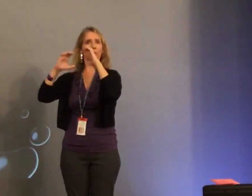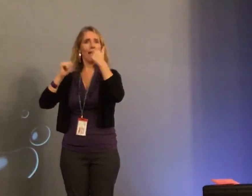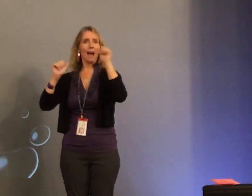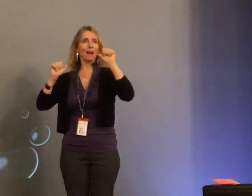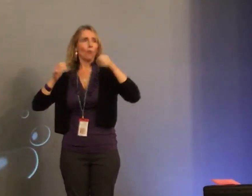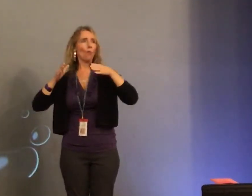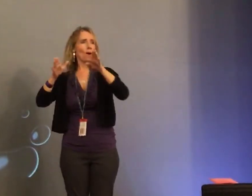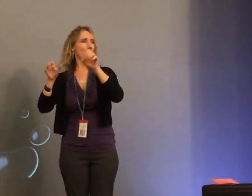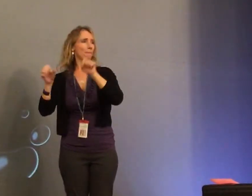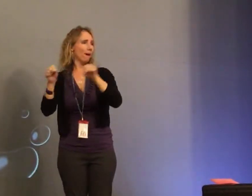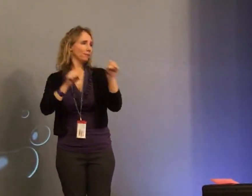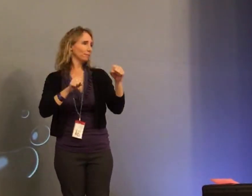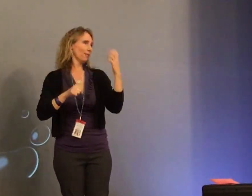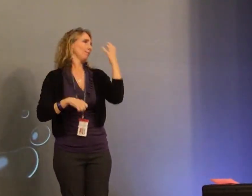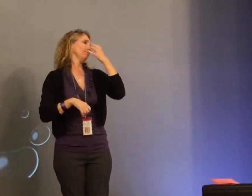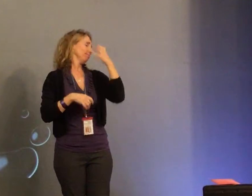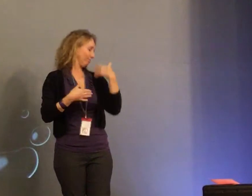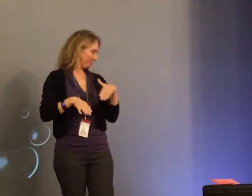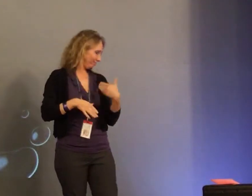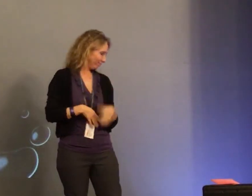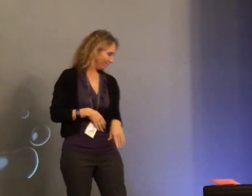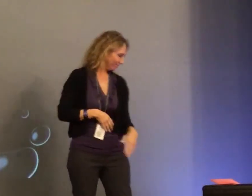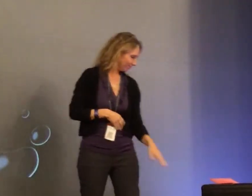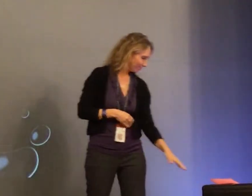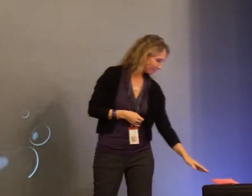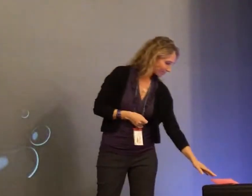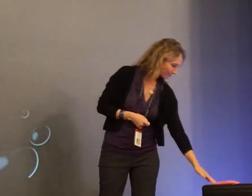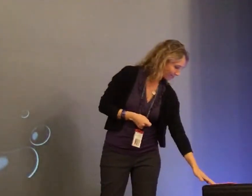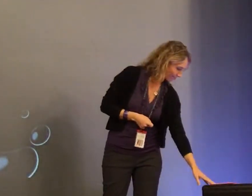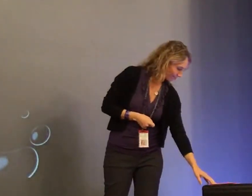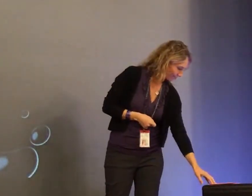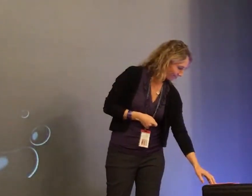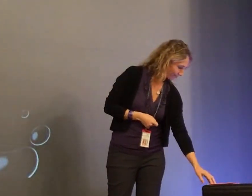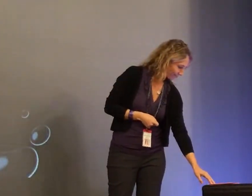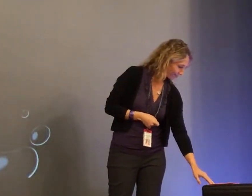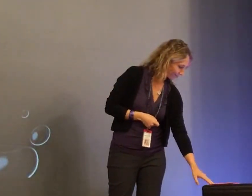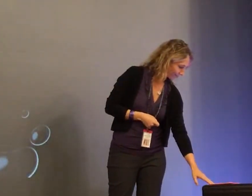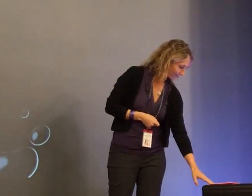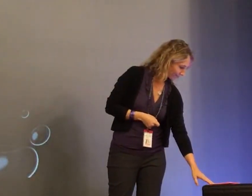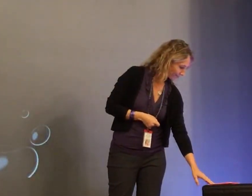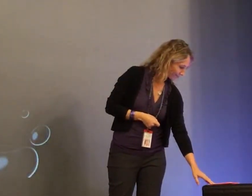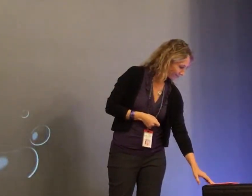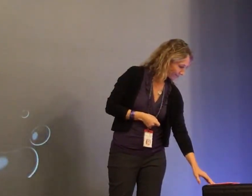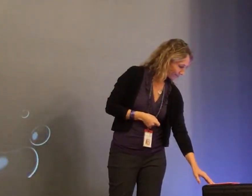and was able to communicate in any way that was needed.